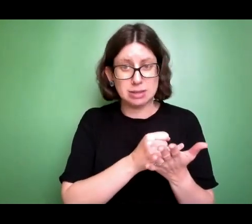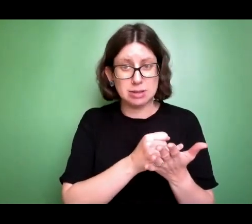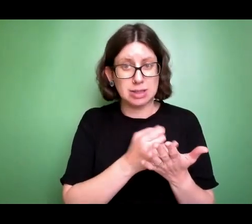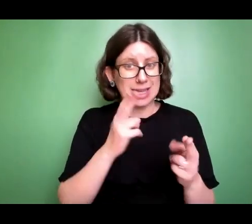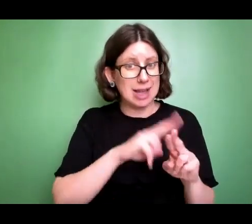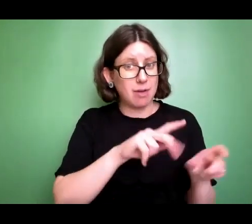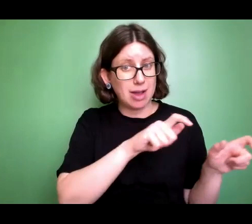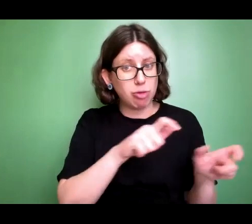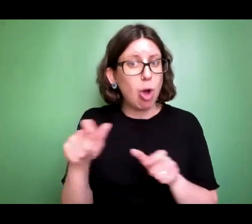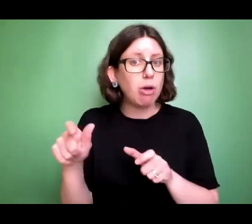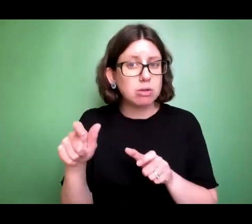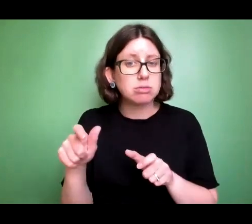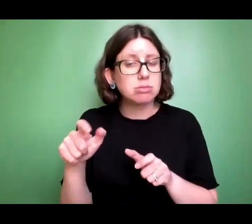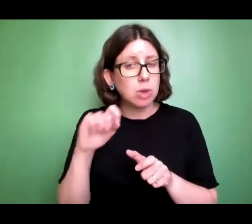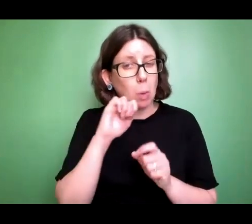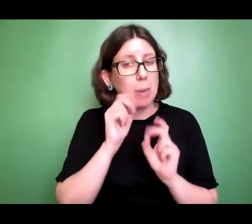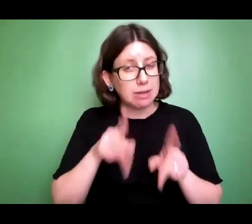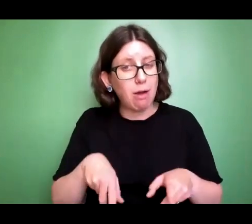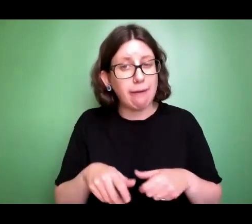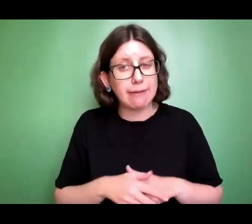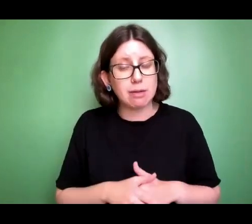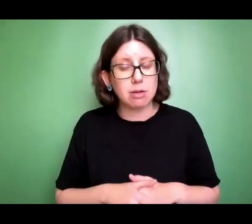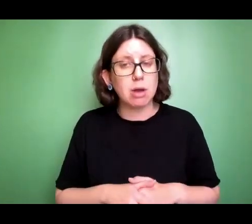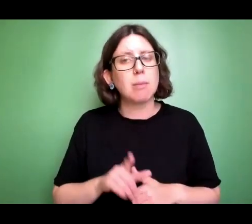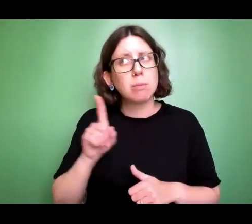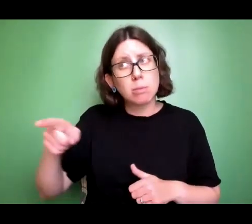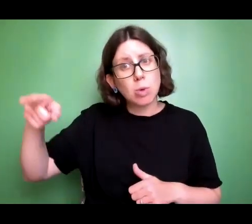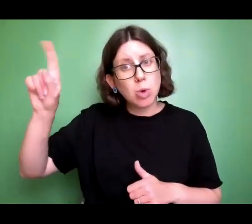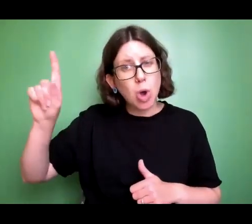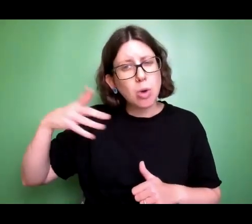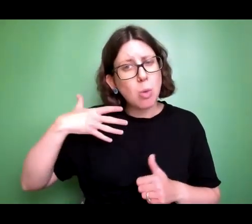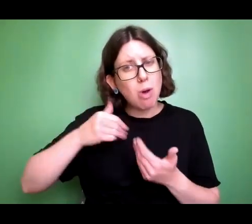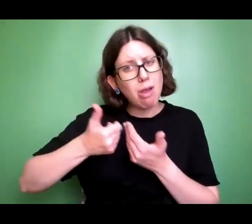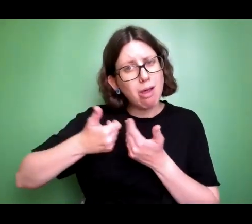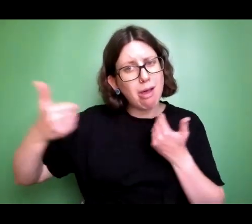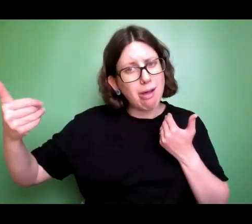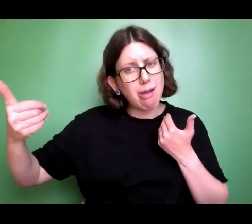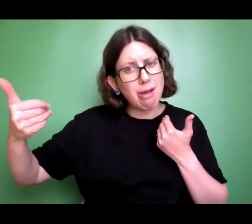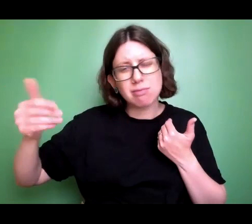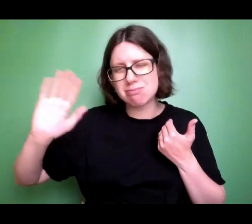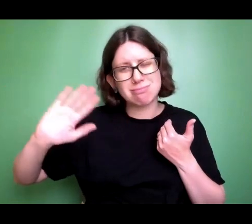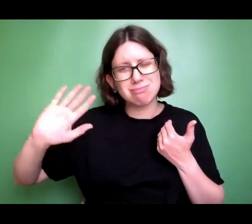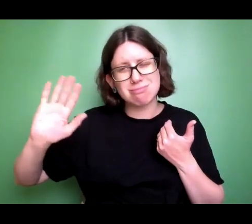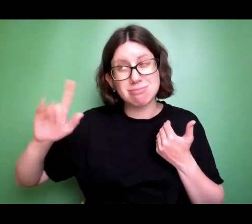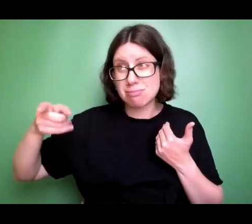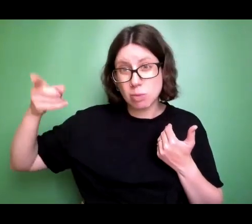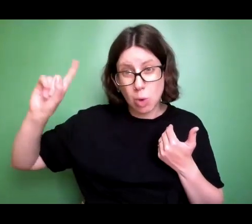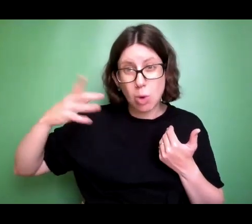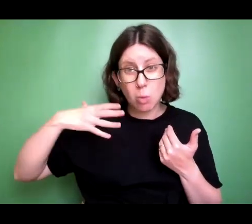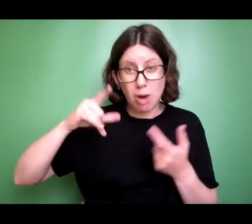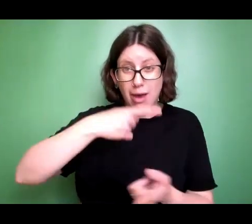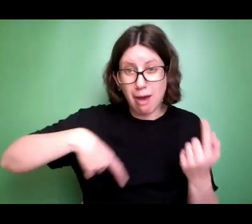But God did not want you to be separated from him. God did not want you to face the penalty for that sin.